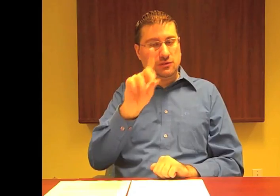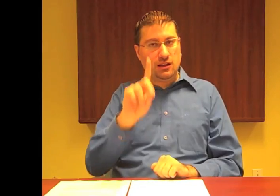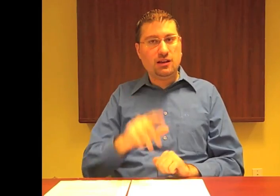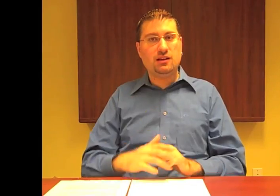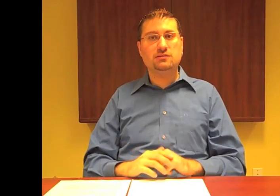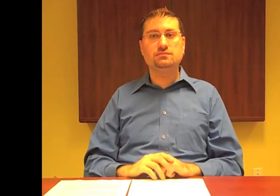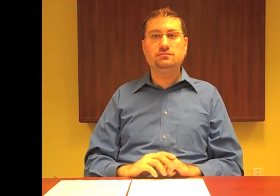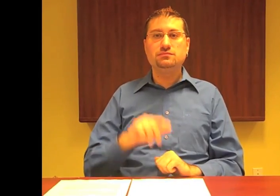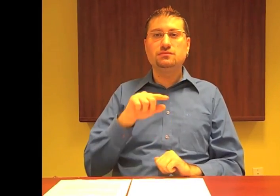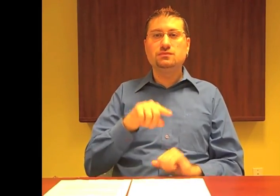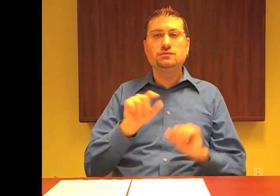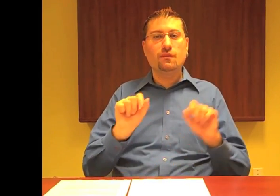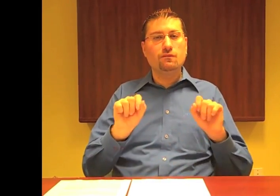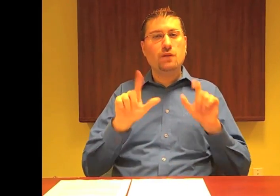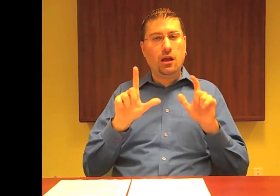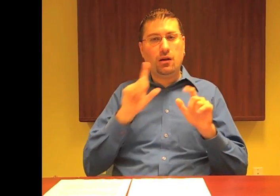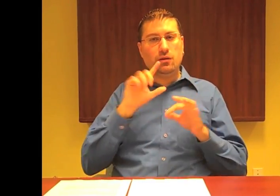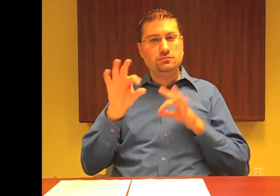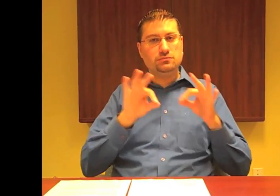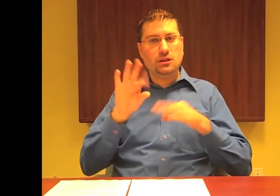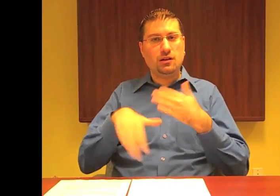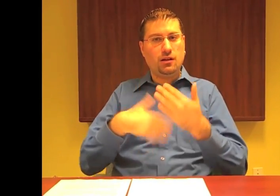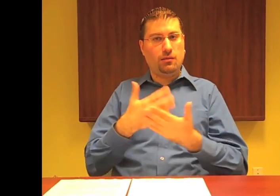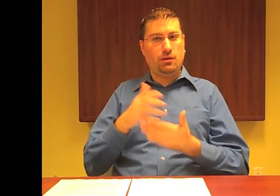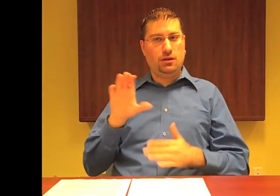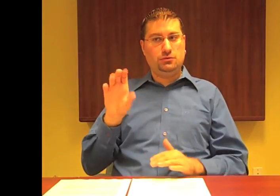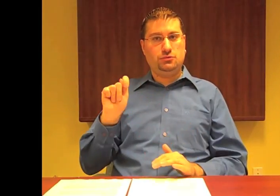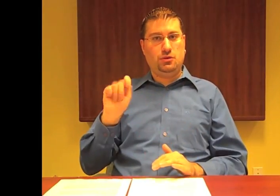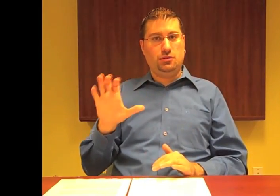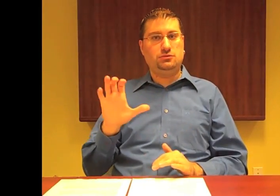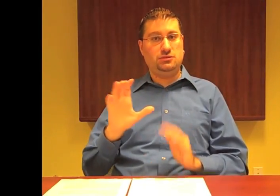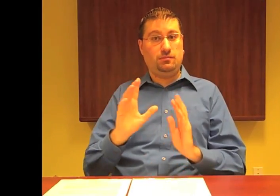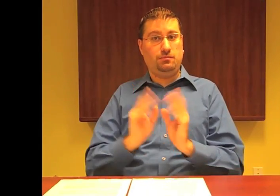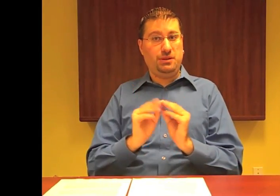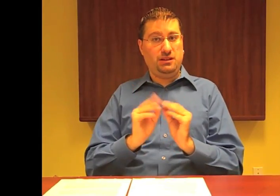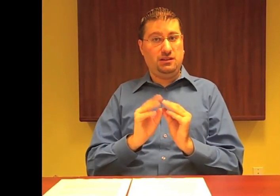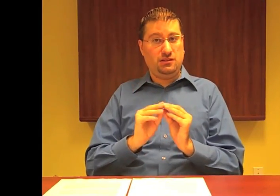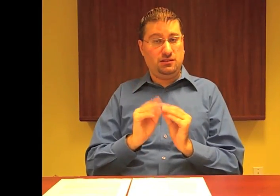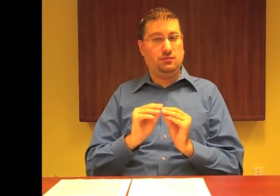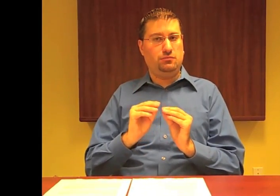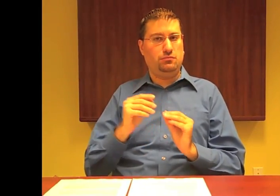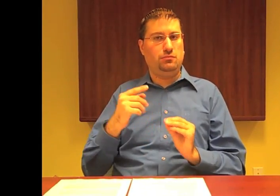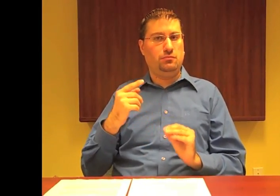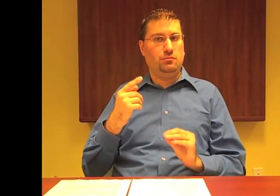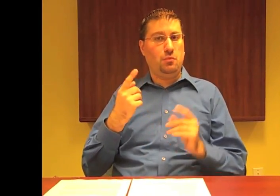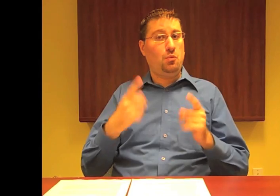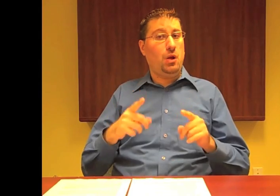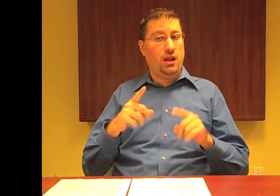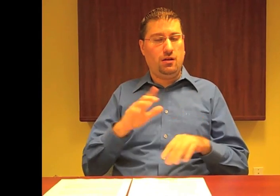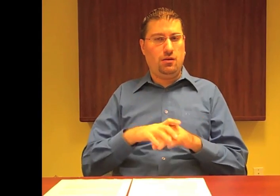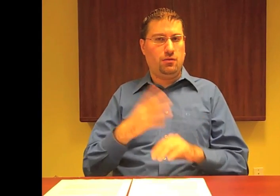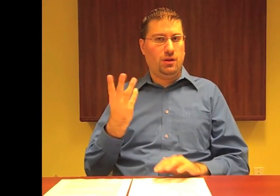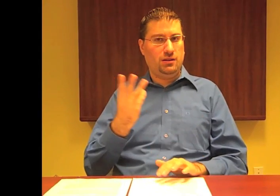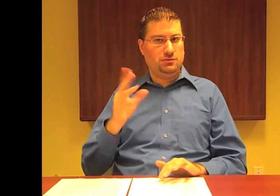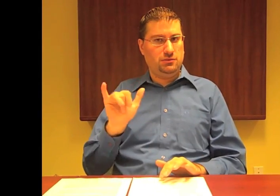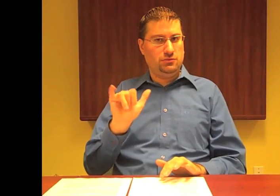of the Deaf . This informative vlog is to summarize the points of our meeting at the